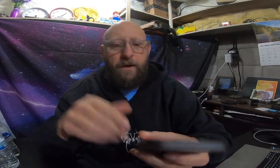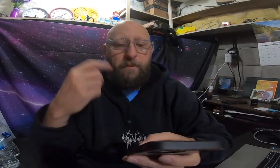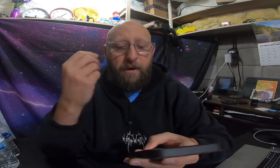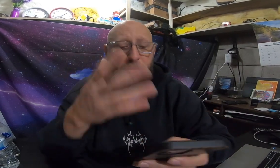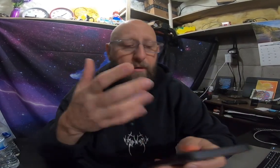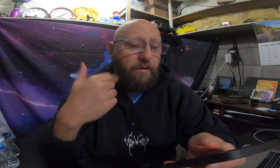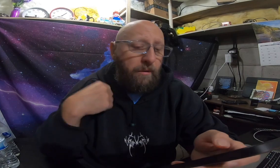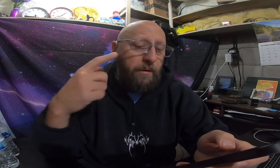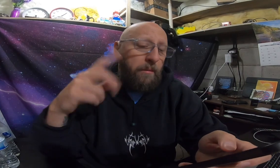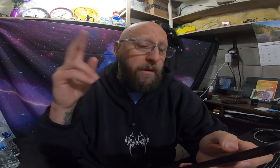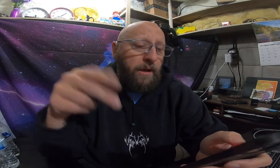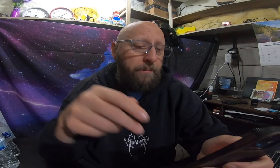let me know, I'm coming up.